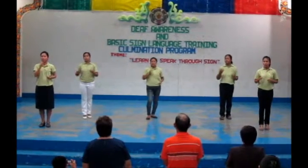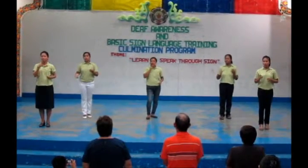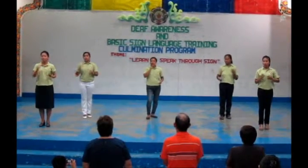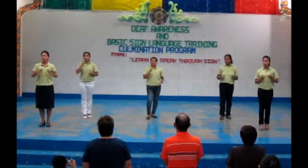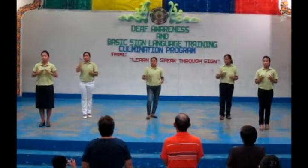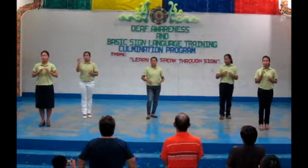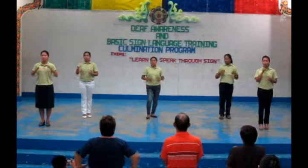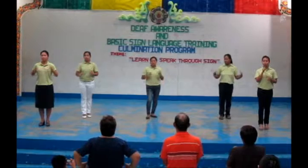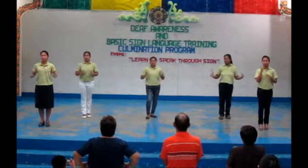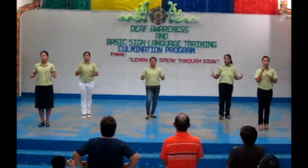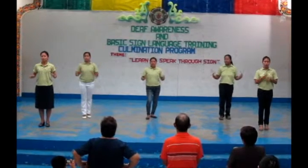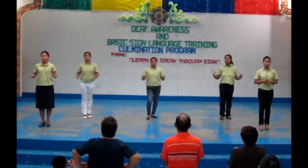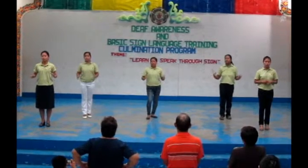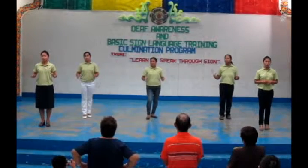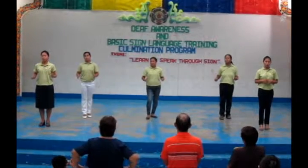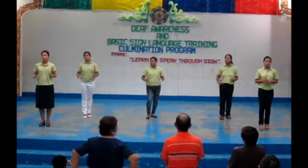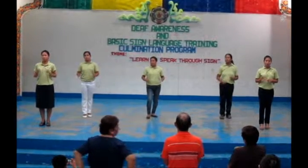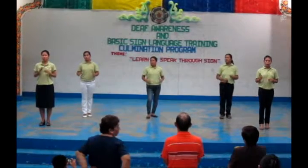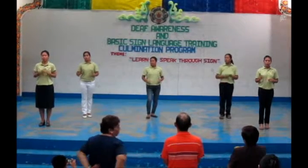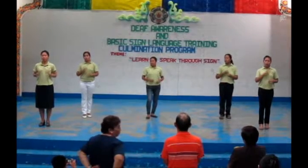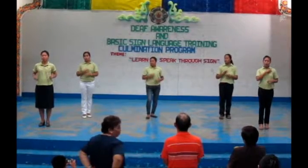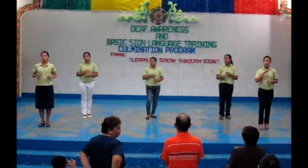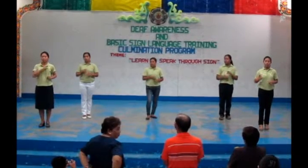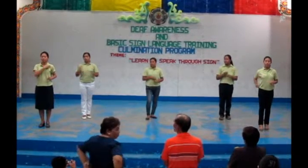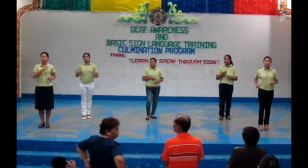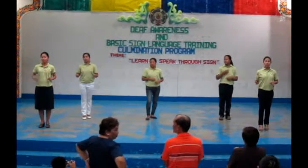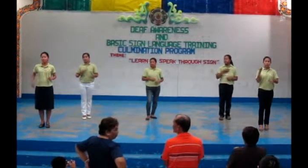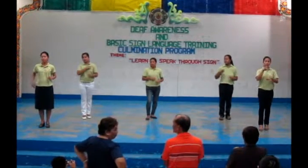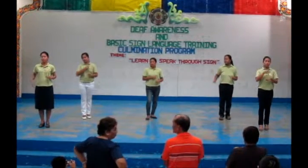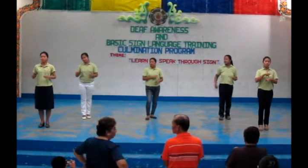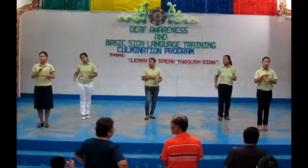all